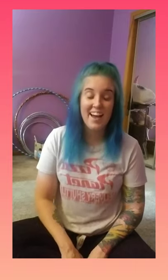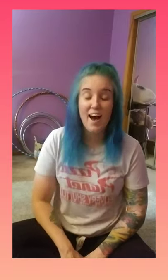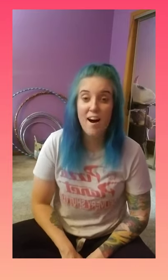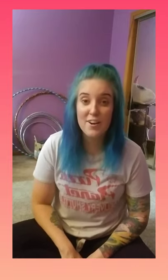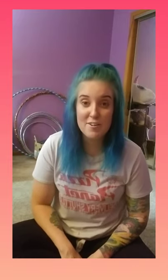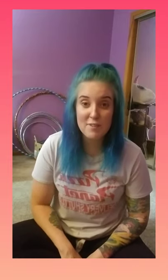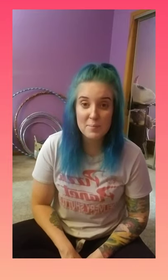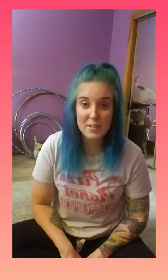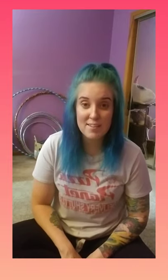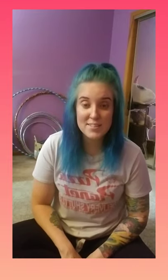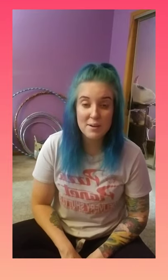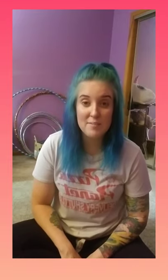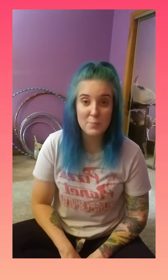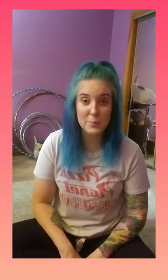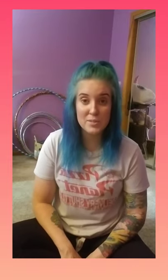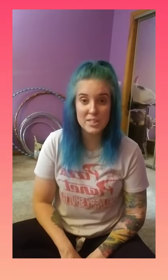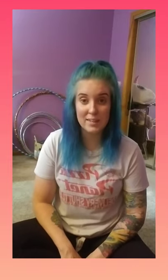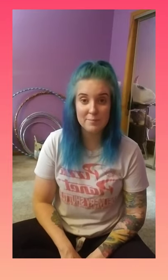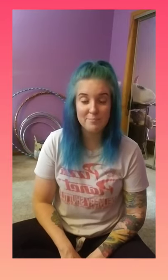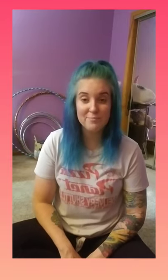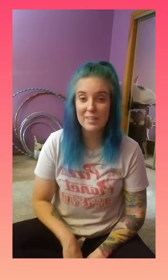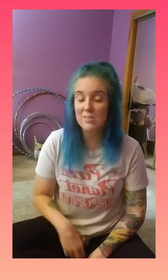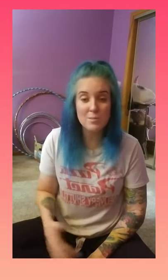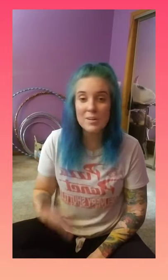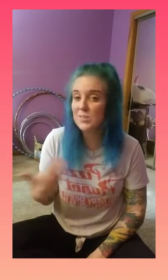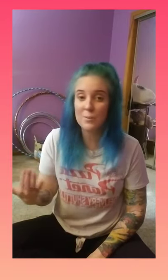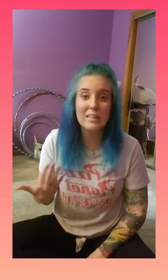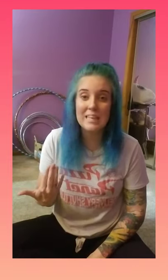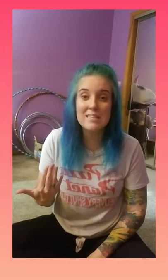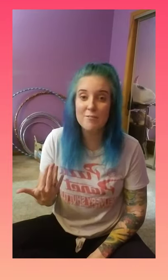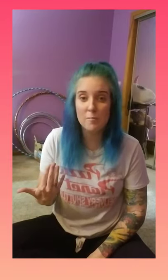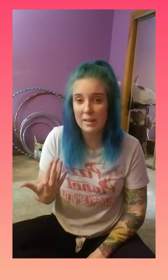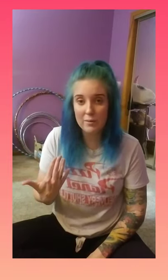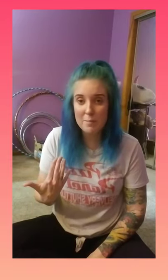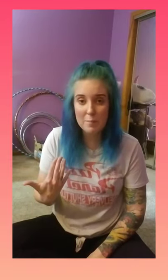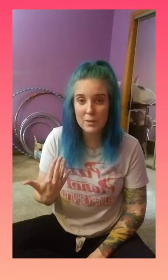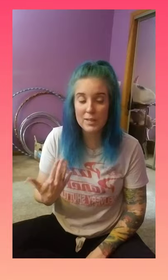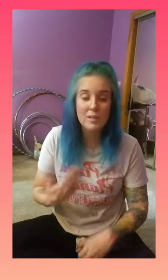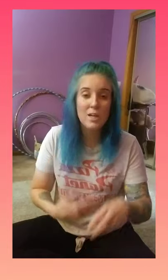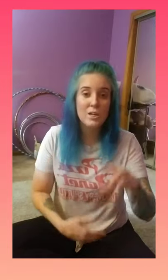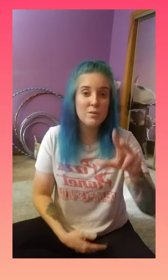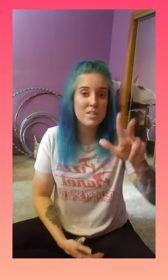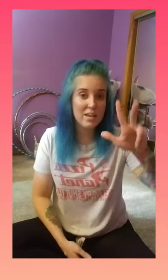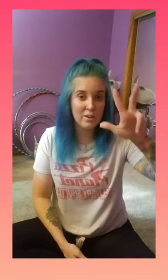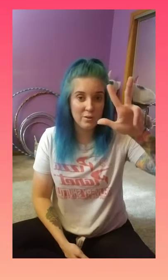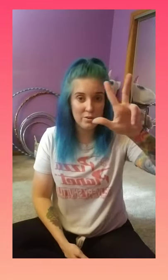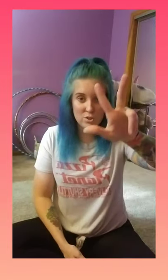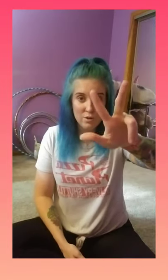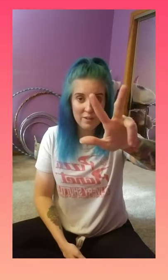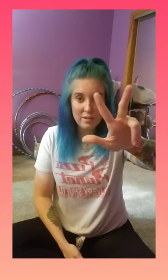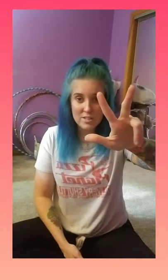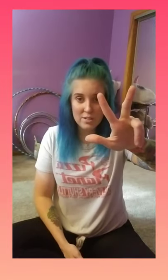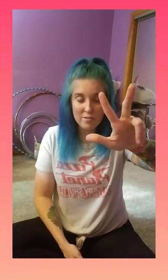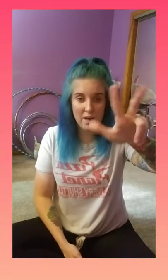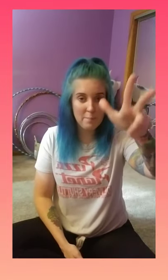On our farm we also have a rooster. This one is really easy for me to remember. You take your two fingers and your thumb,